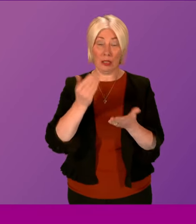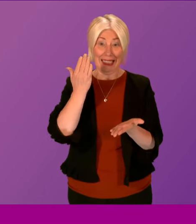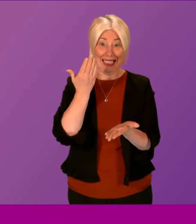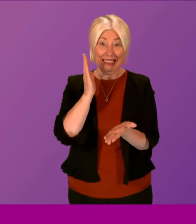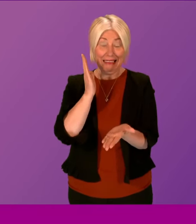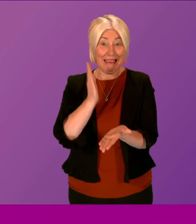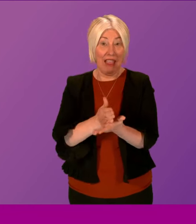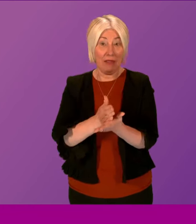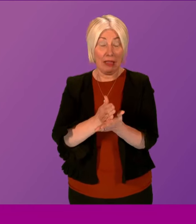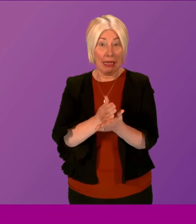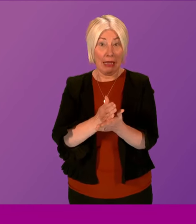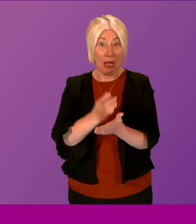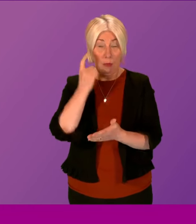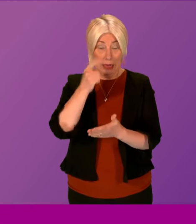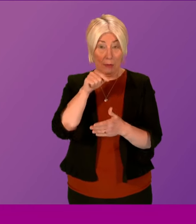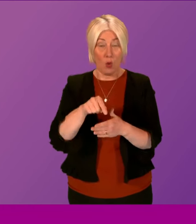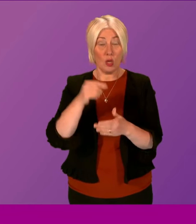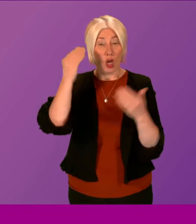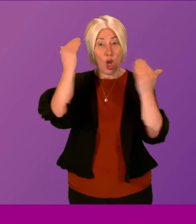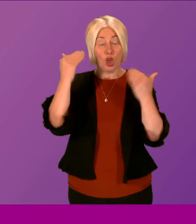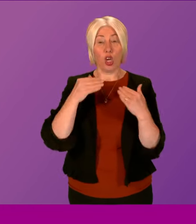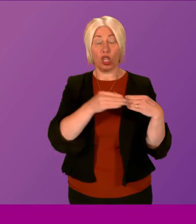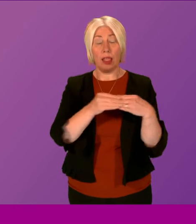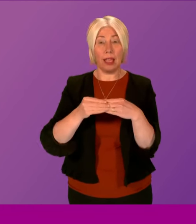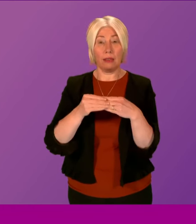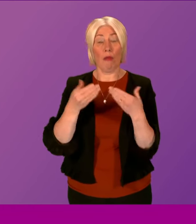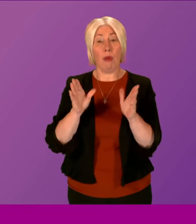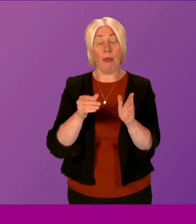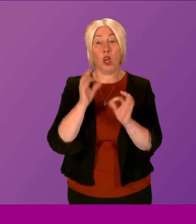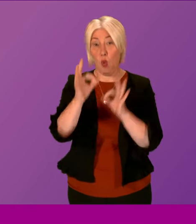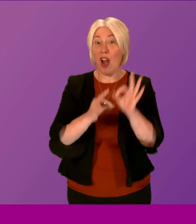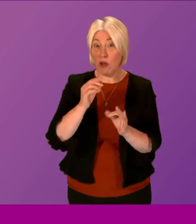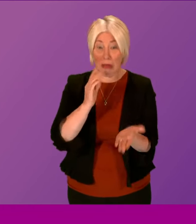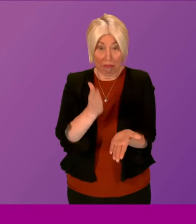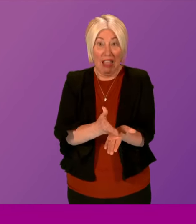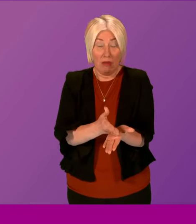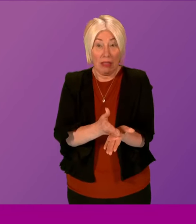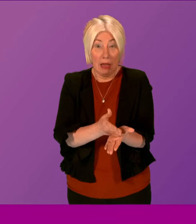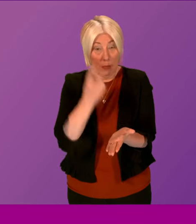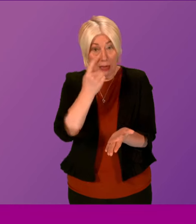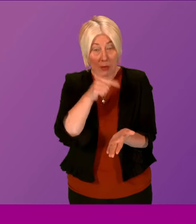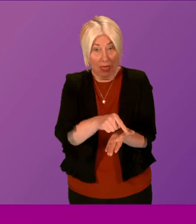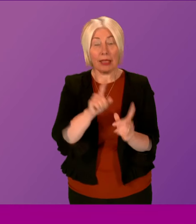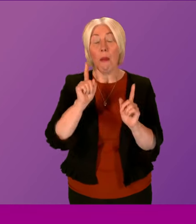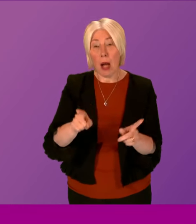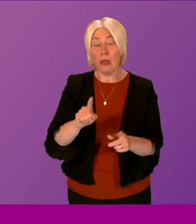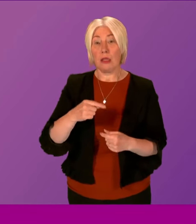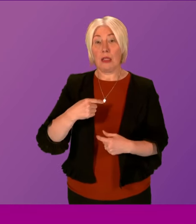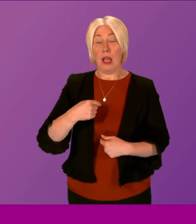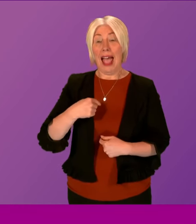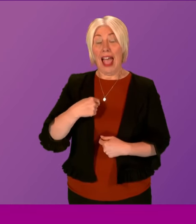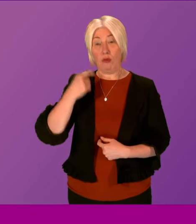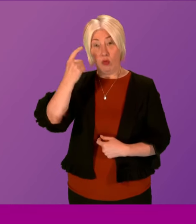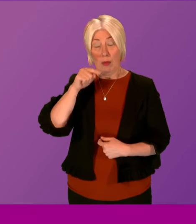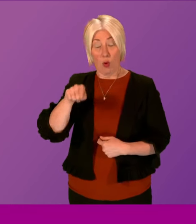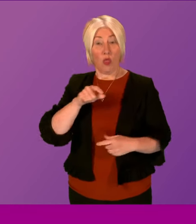the table, a judge-led public inquiry. As First Minister, it is important that I do consider the ongoing